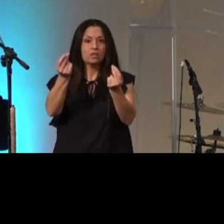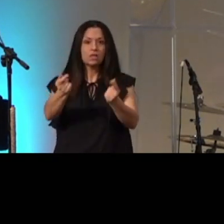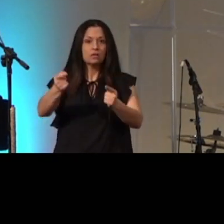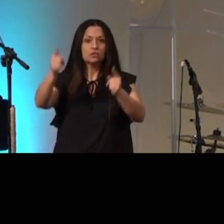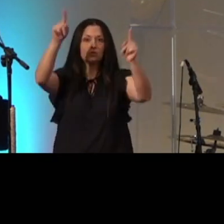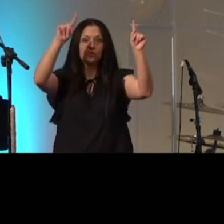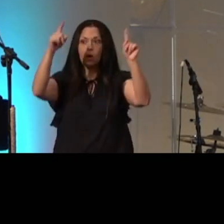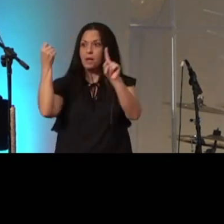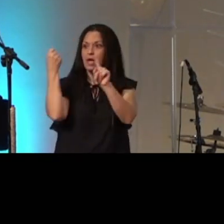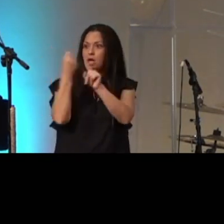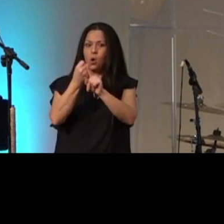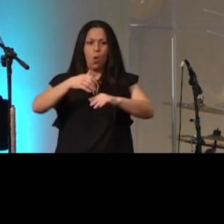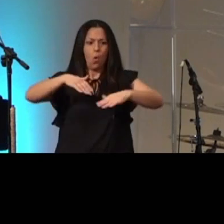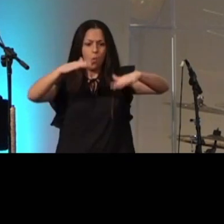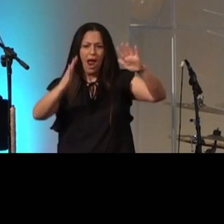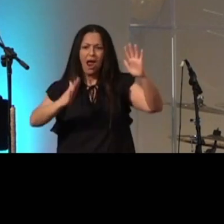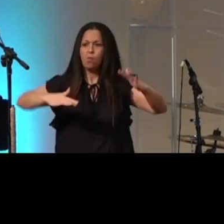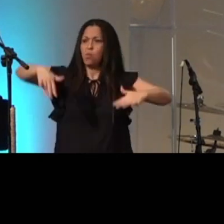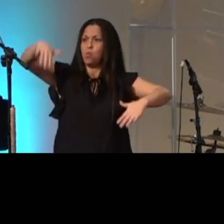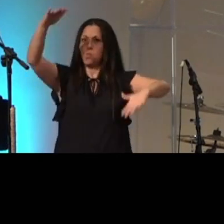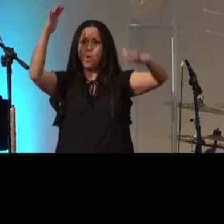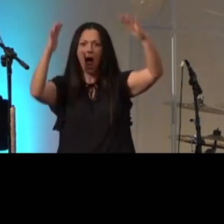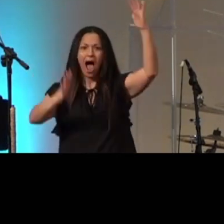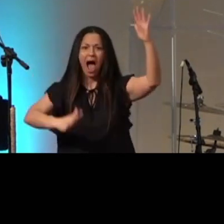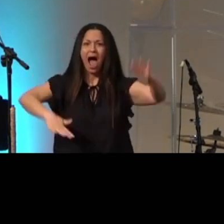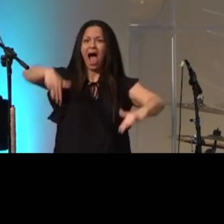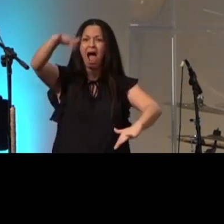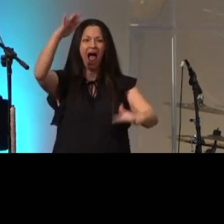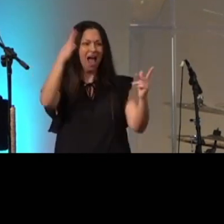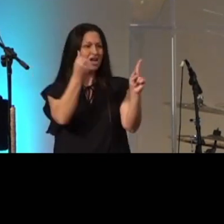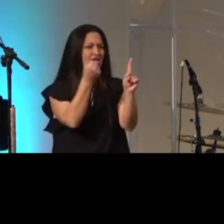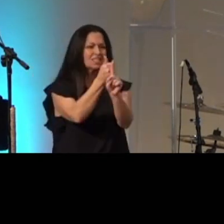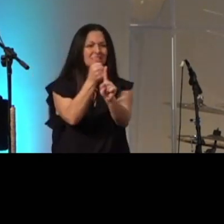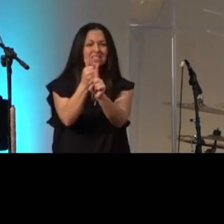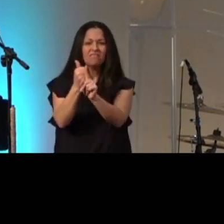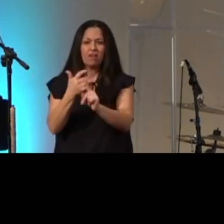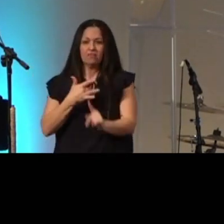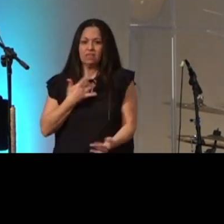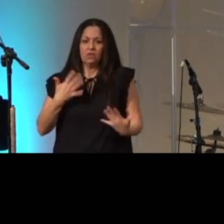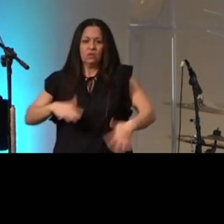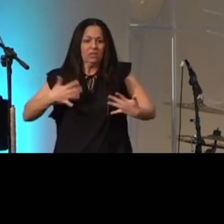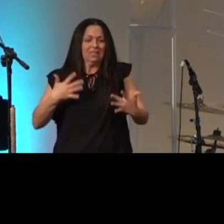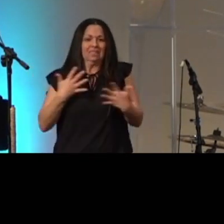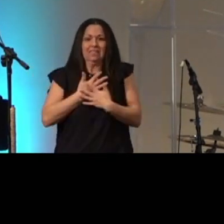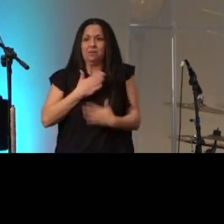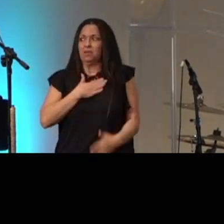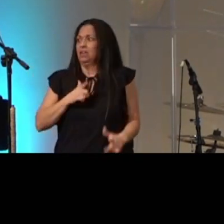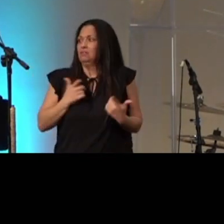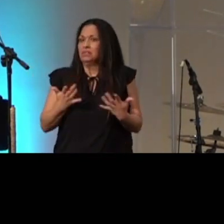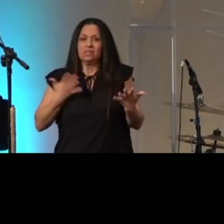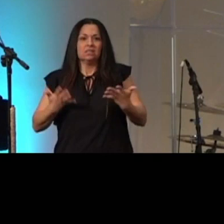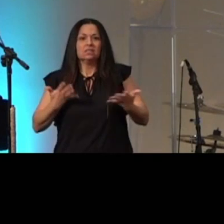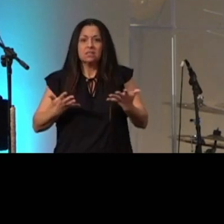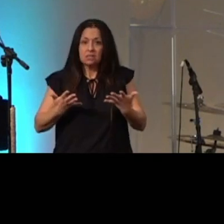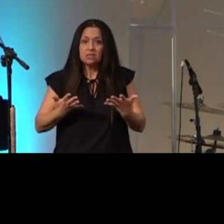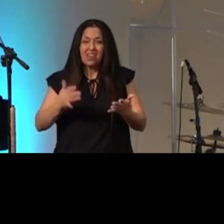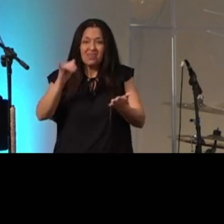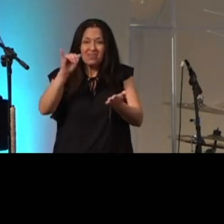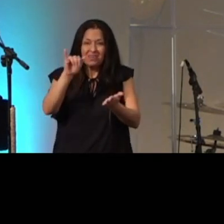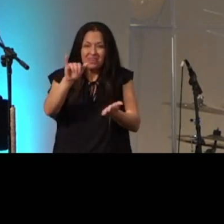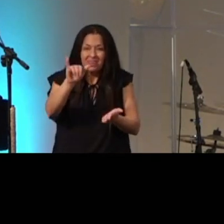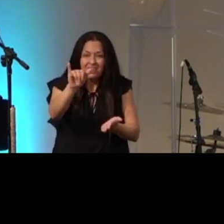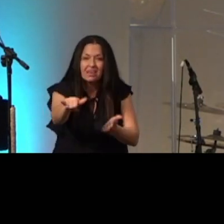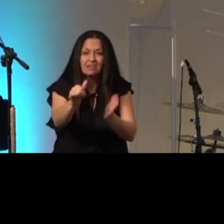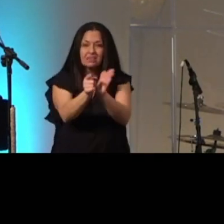and the waves are incredibly high and you are scared for your life in that